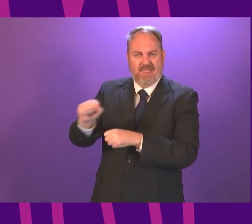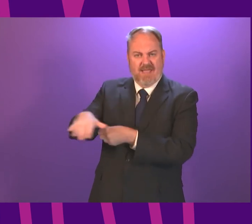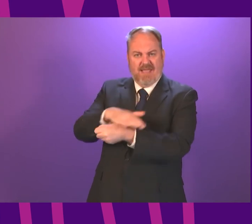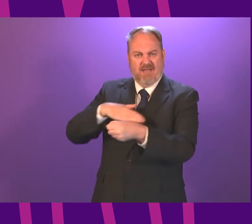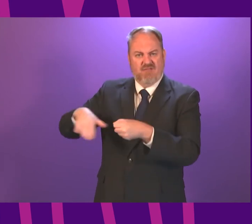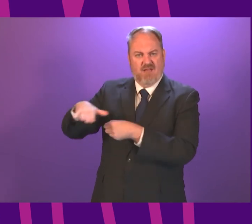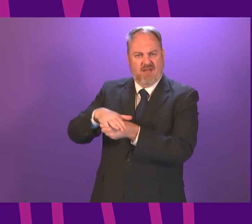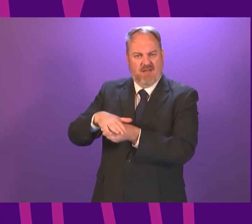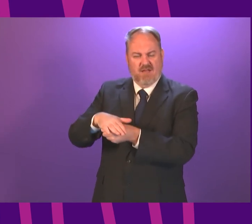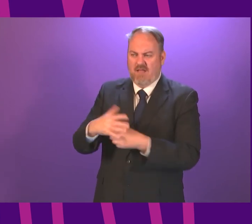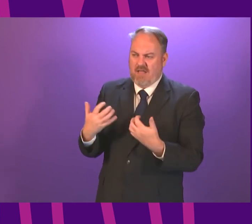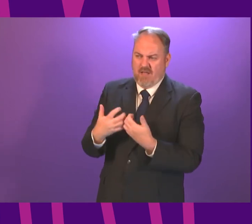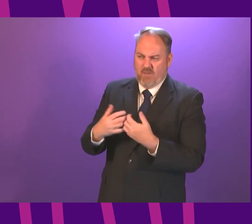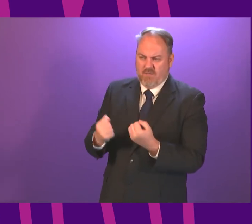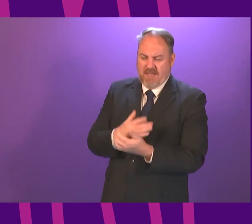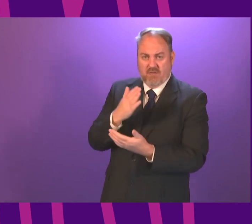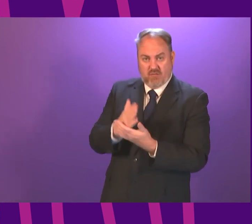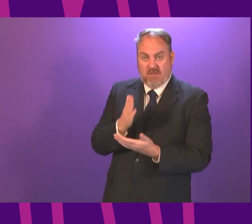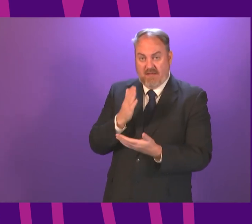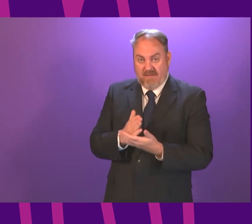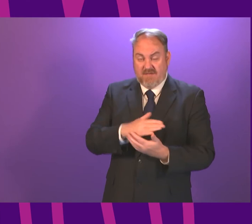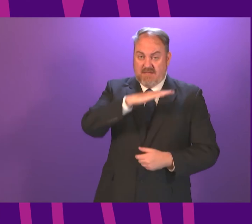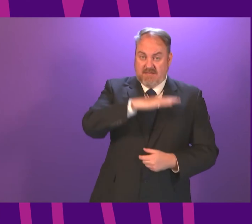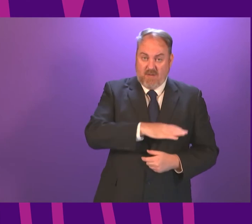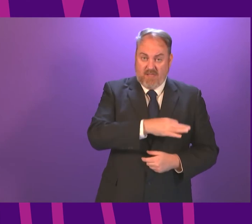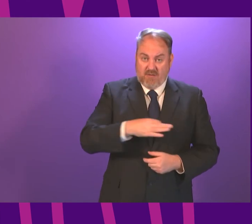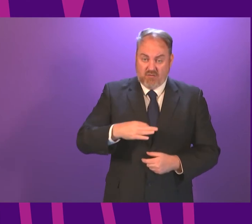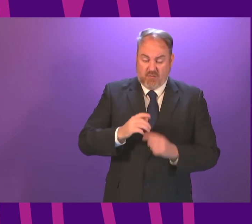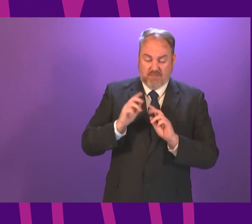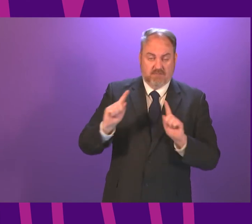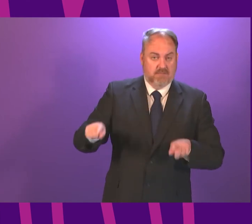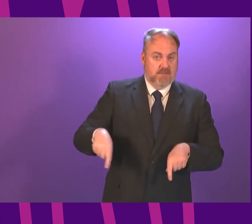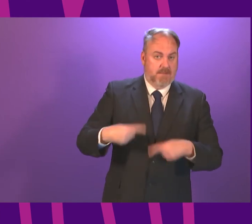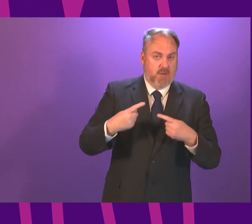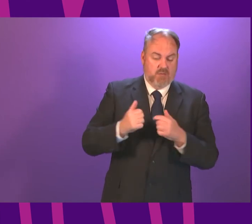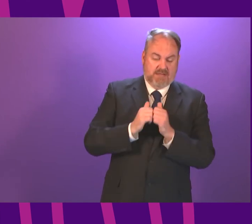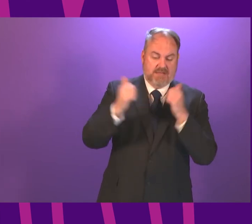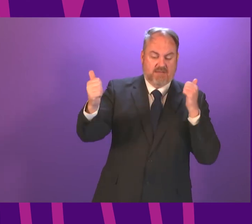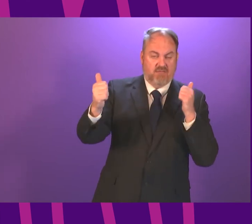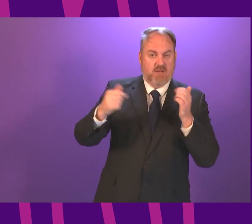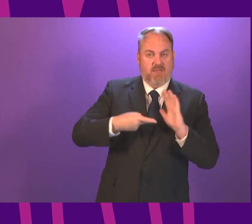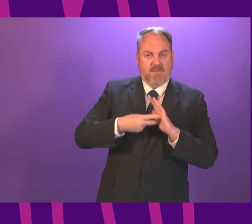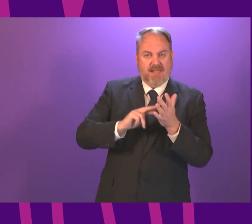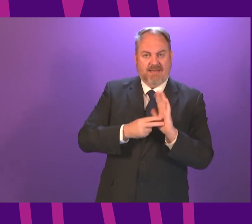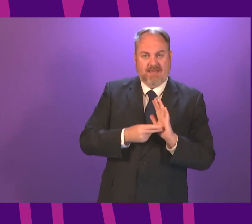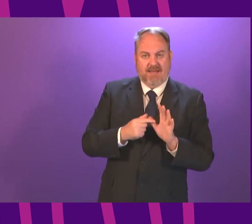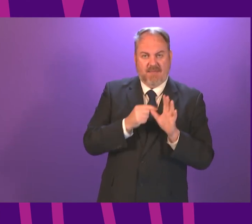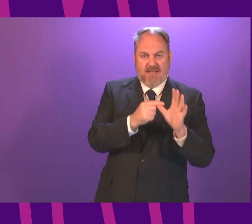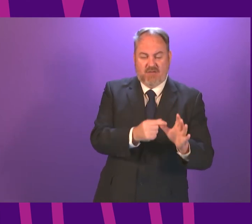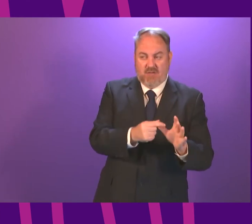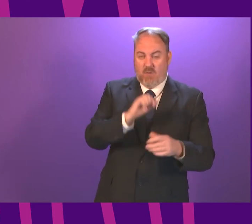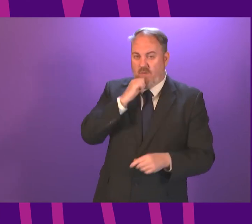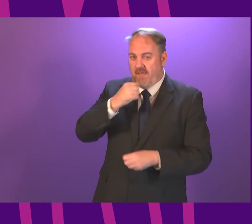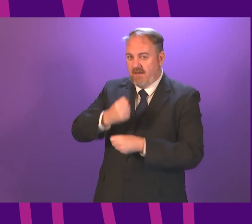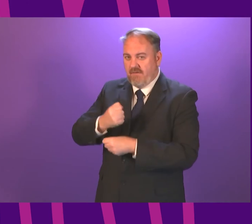to reassure my constituents that, should South Lanarkshire Council oppose this planning application, the Scottish Government won't overrule this local decision